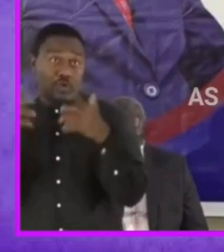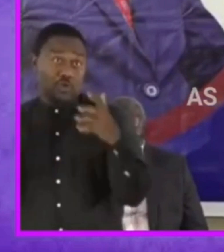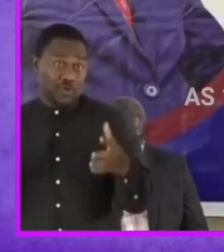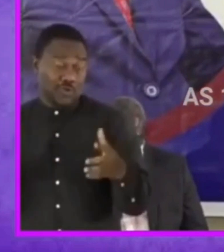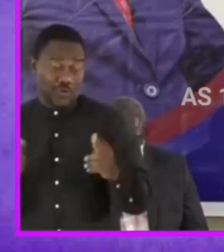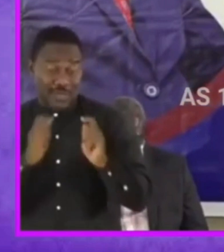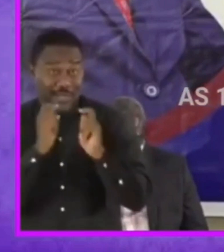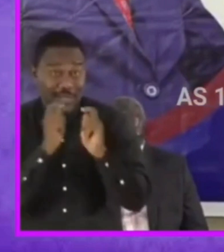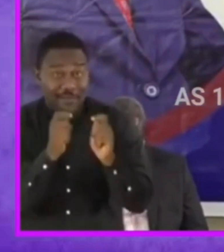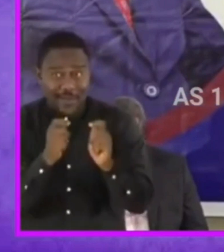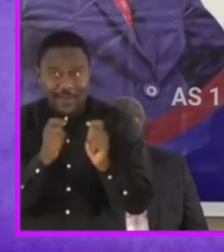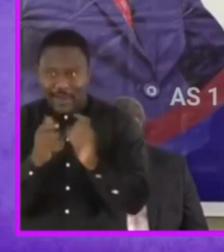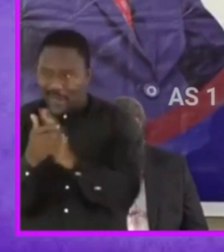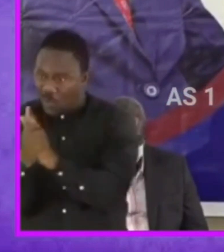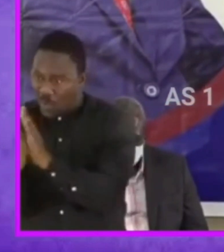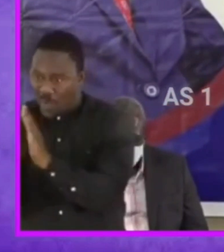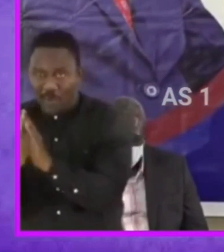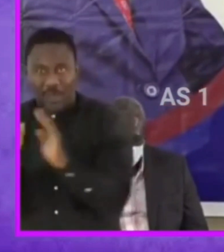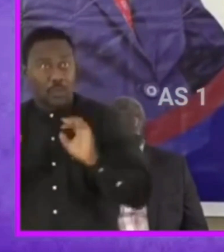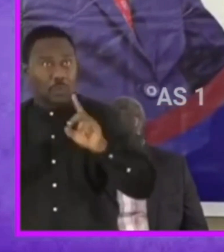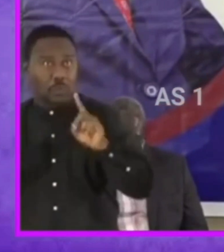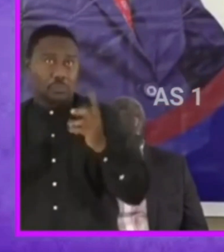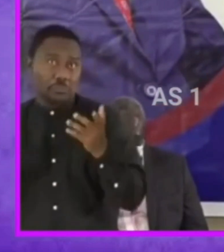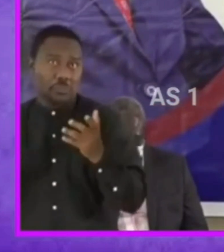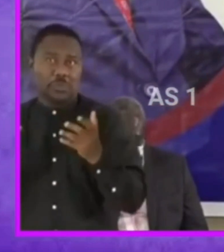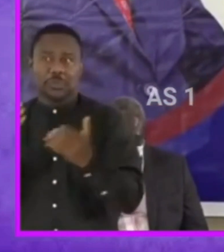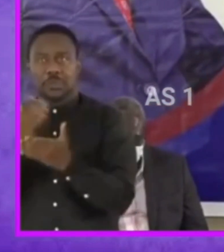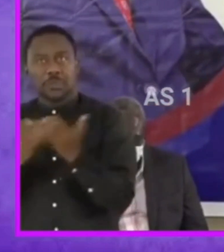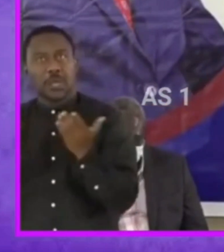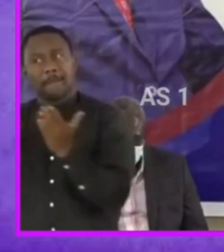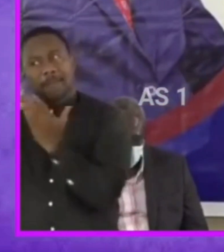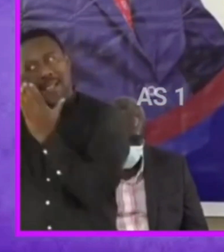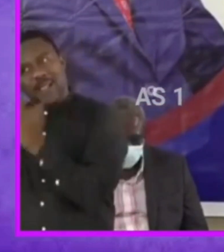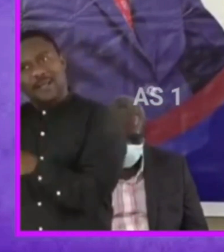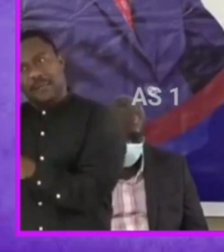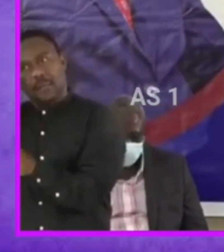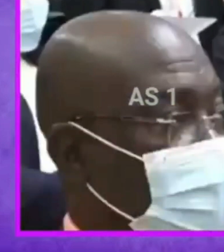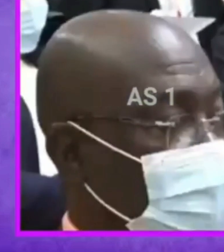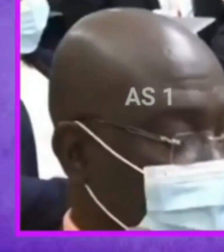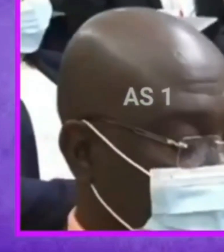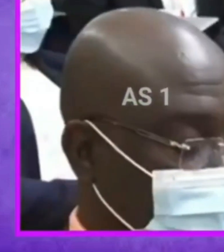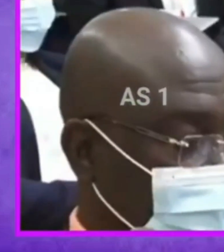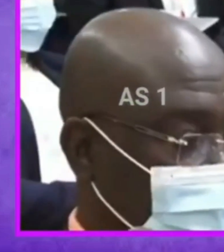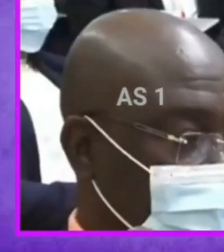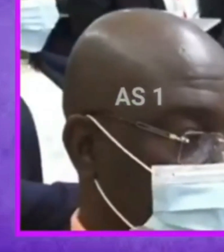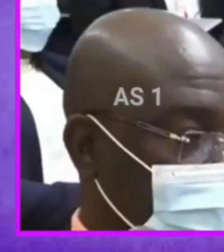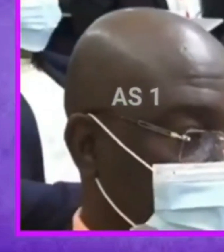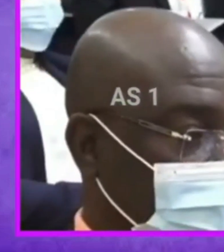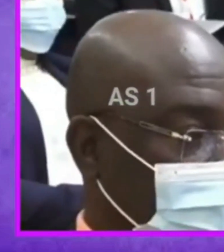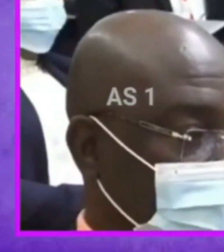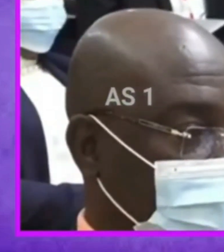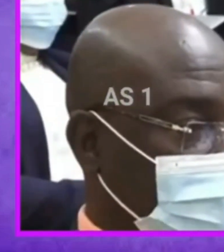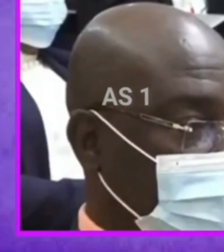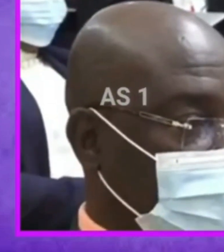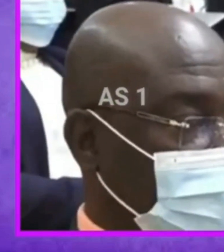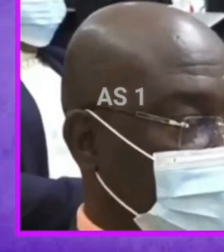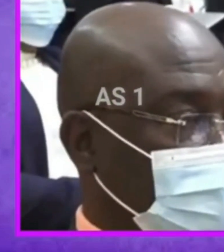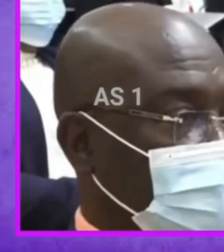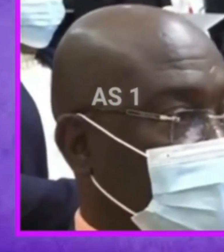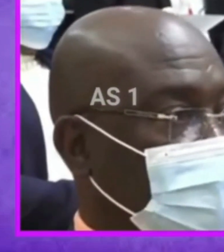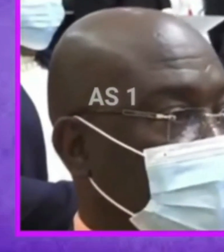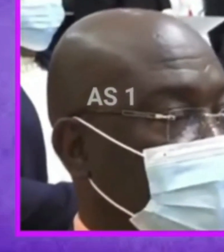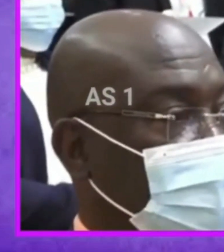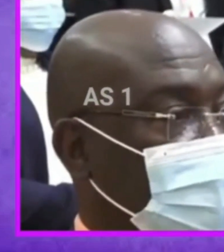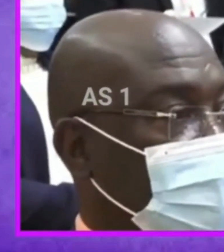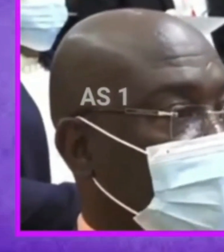education including those who may have a learning disability may that may still be gifted will be something that will